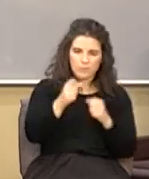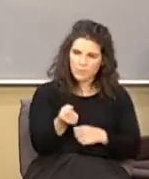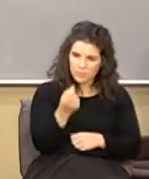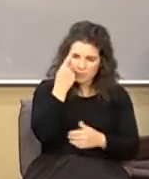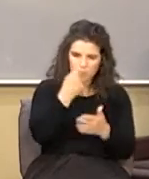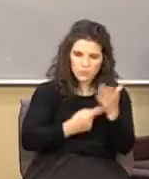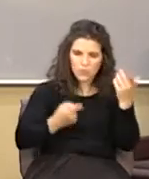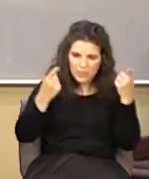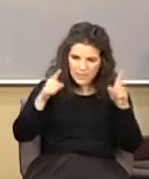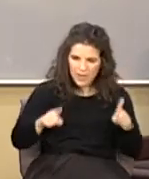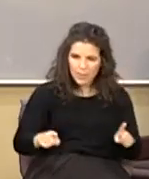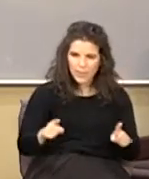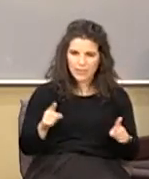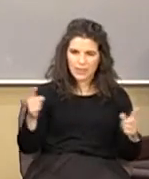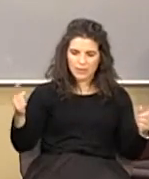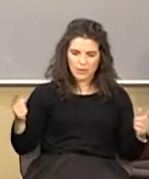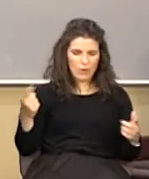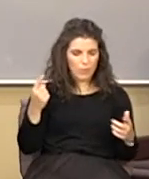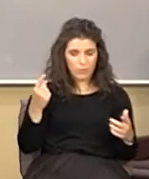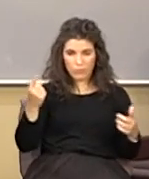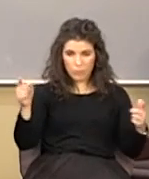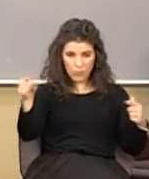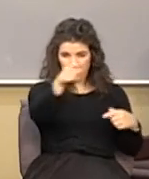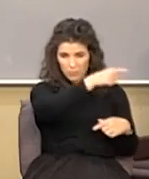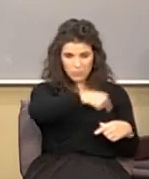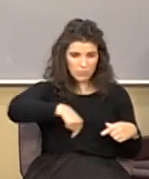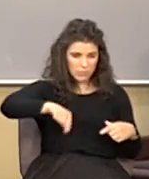it is, where it comes from, and what it's about.